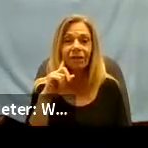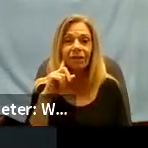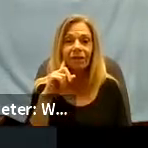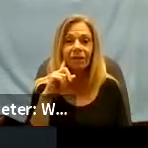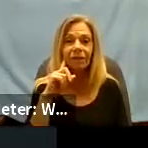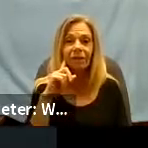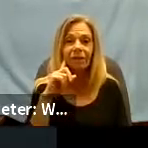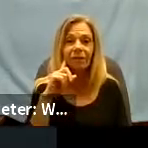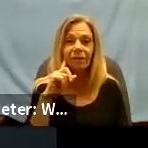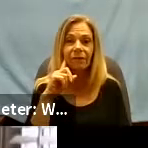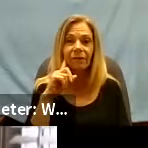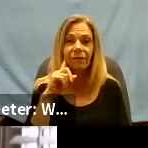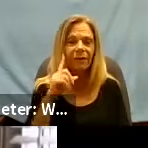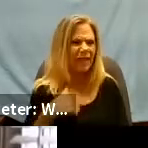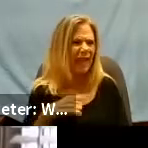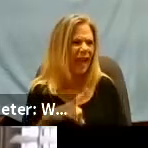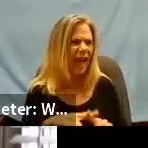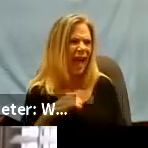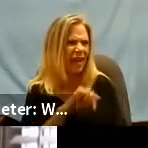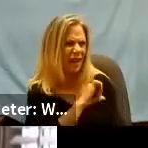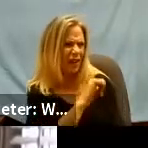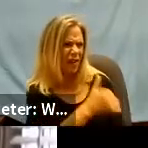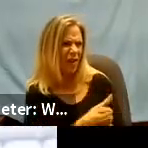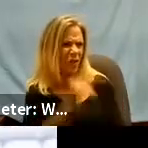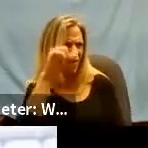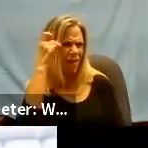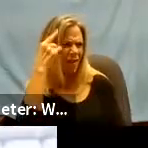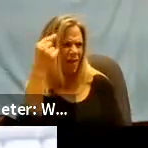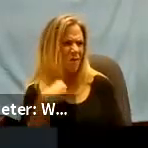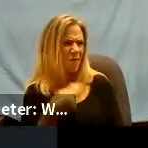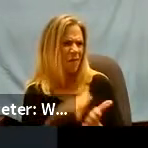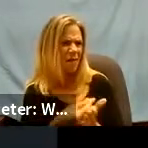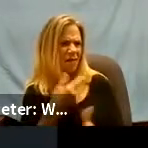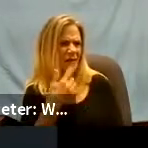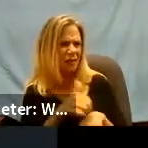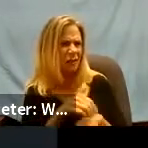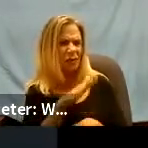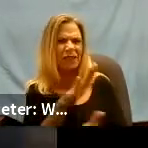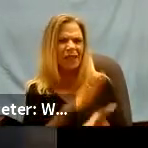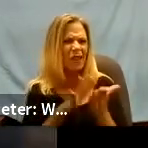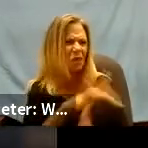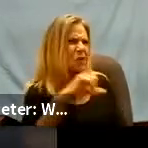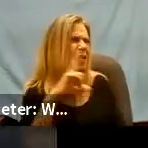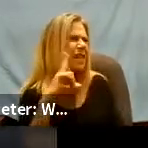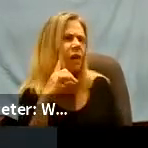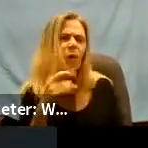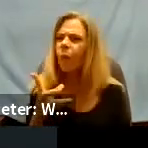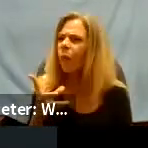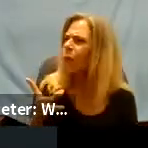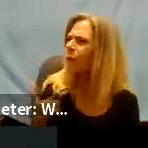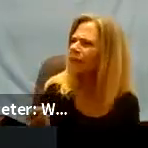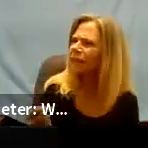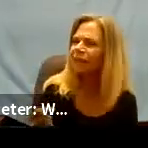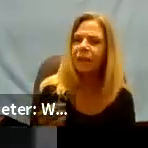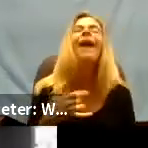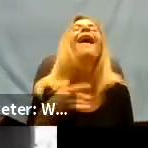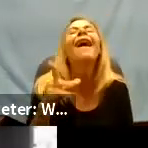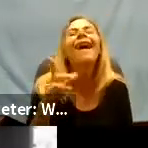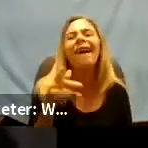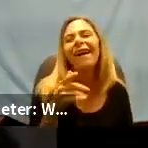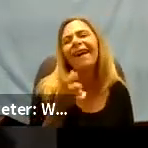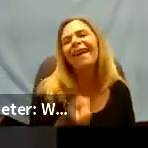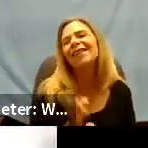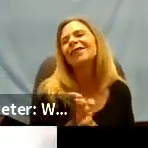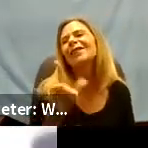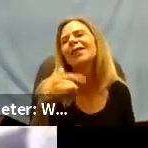I can't authorize government funds to send you to college. You're deaf. I'm what? It's a deaf joke. We